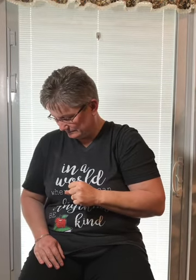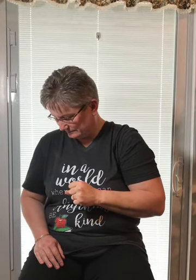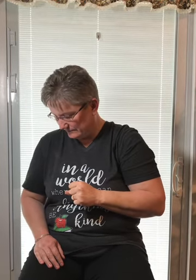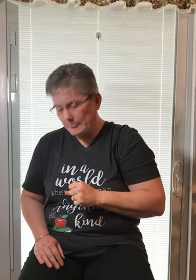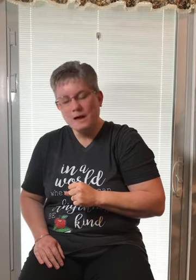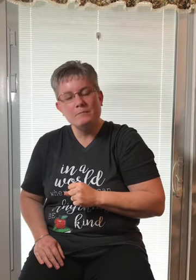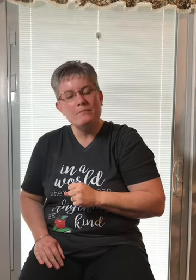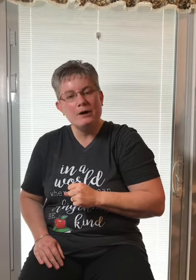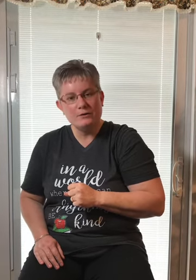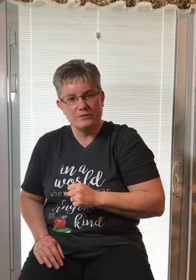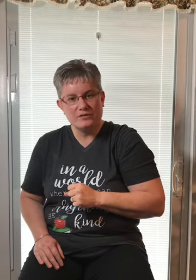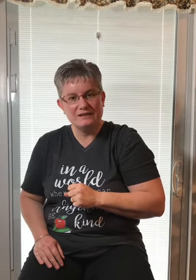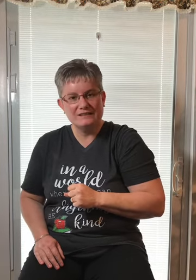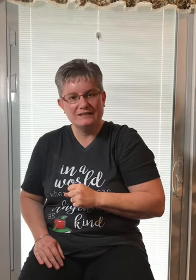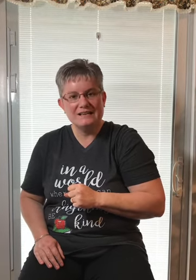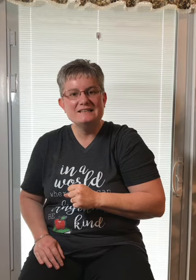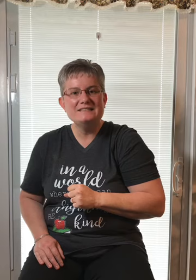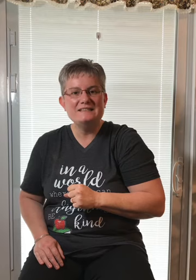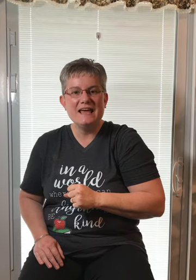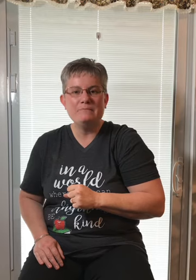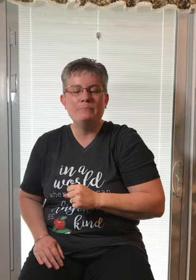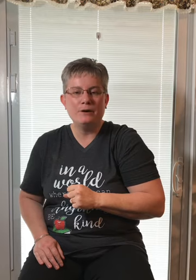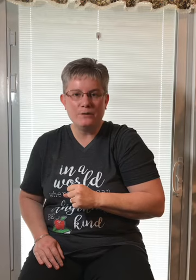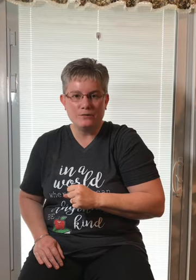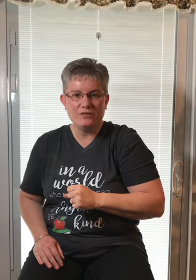Both. Say Both.